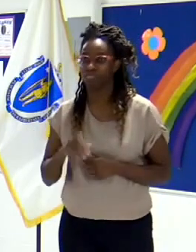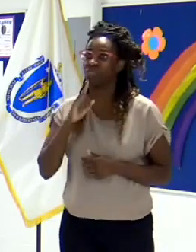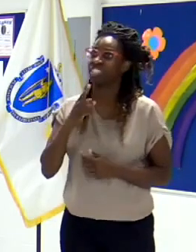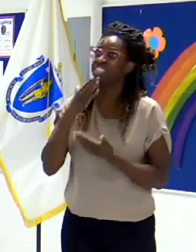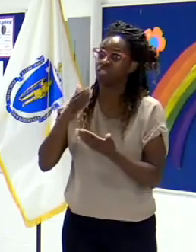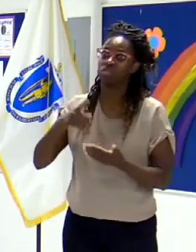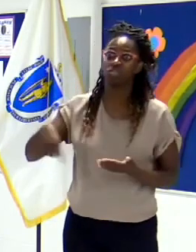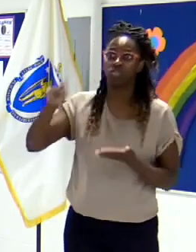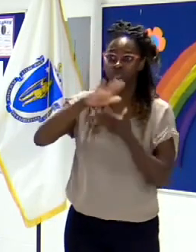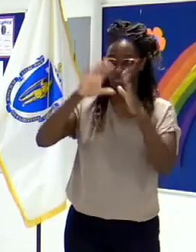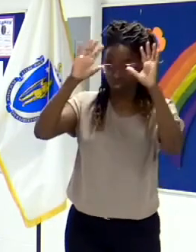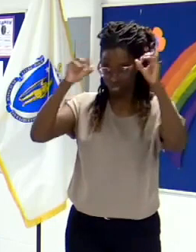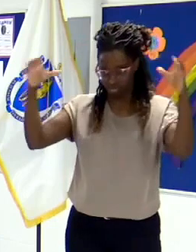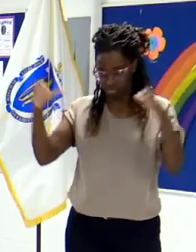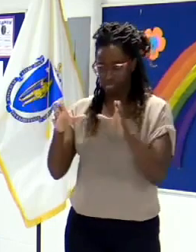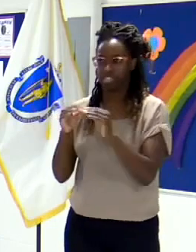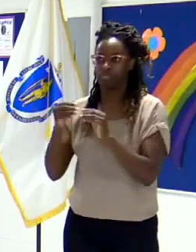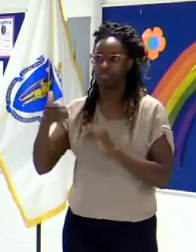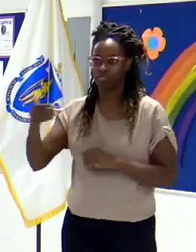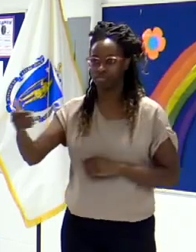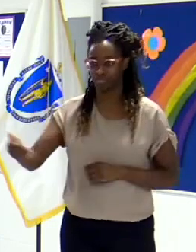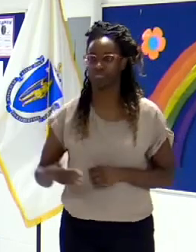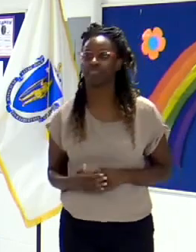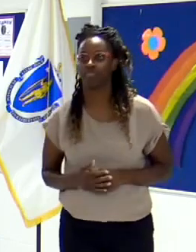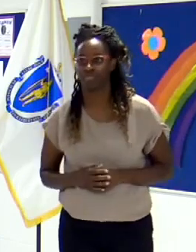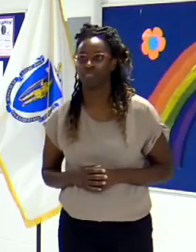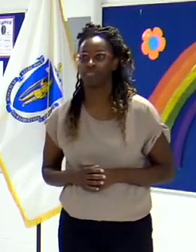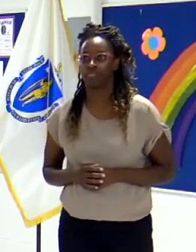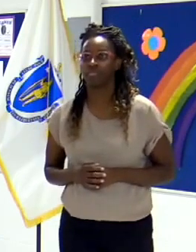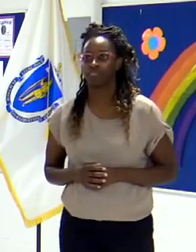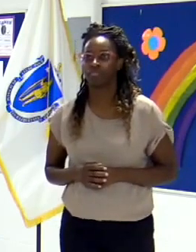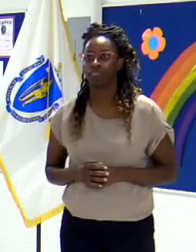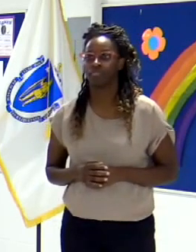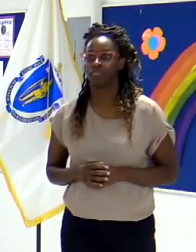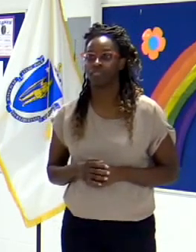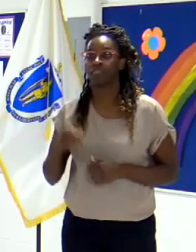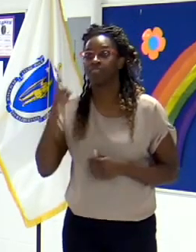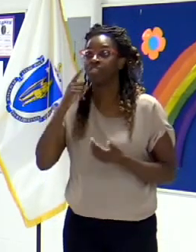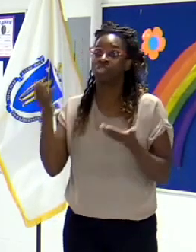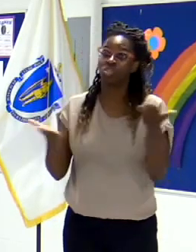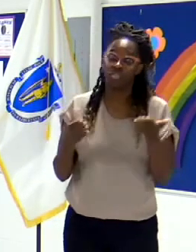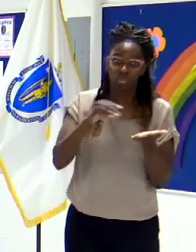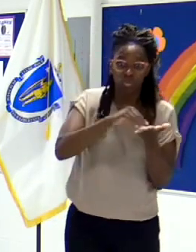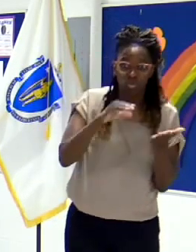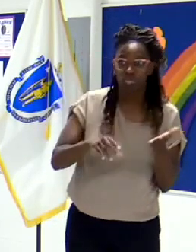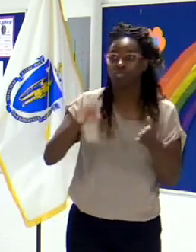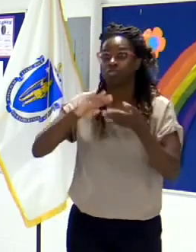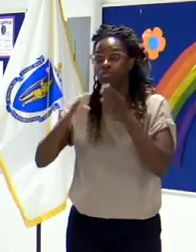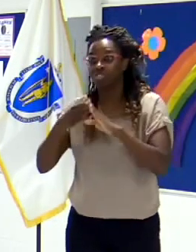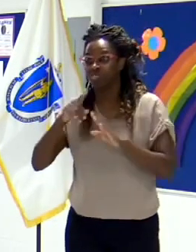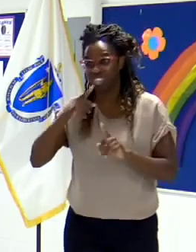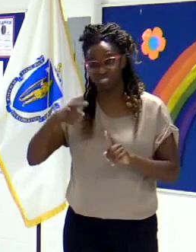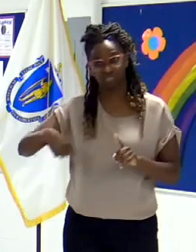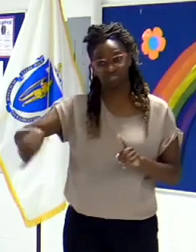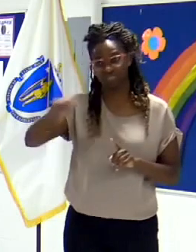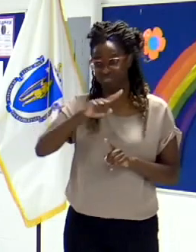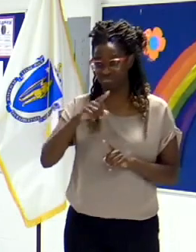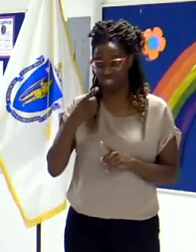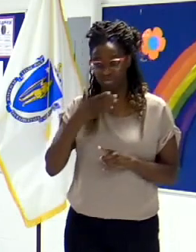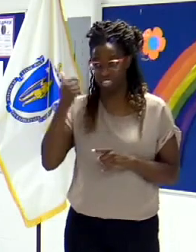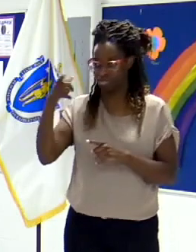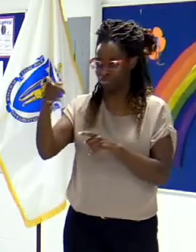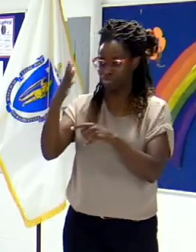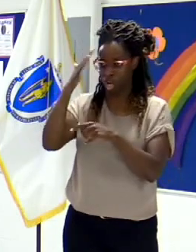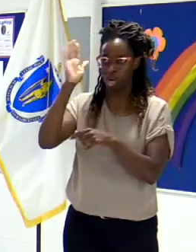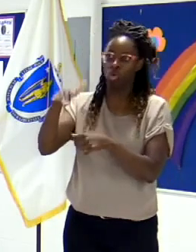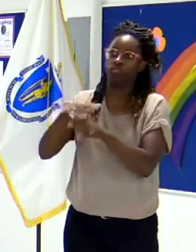to service our students and our communities. So as stressful as this has been with the